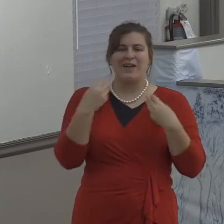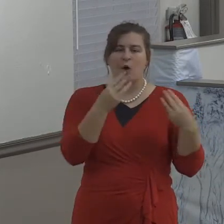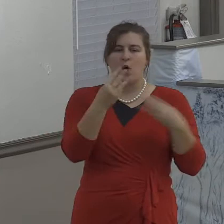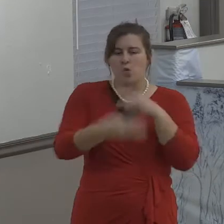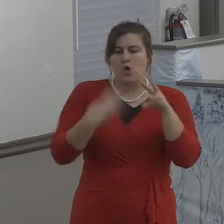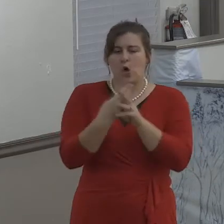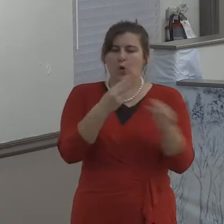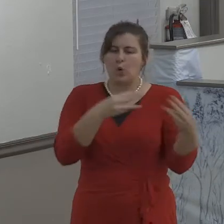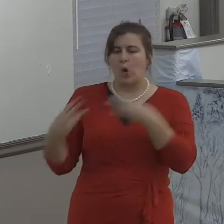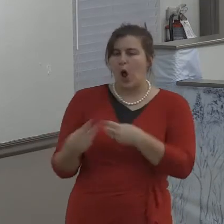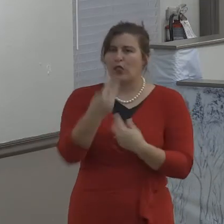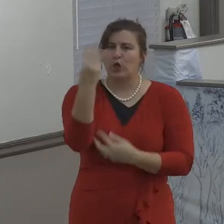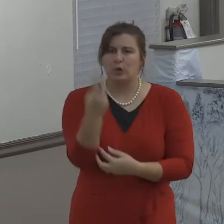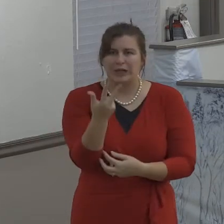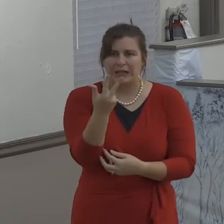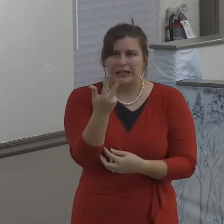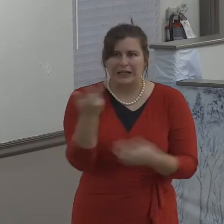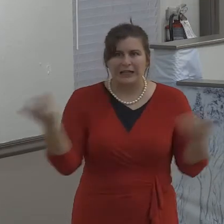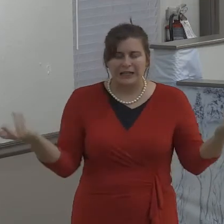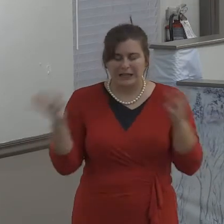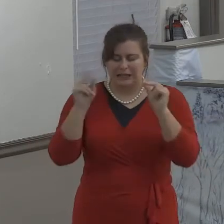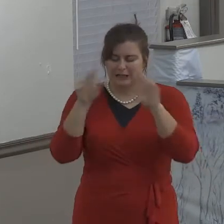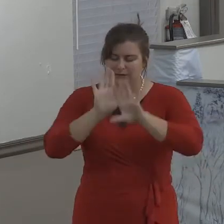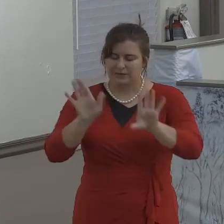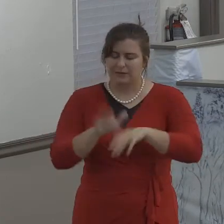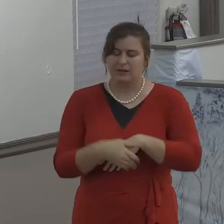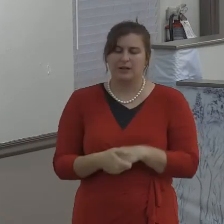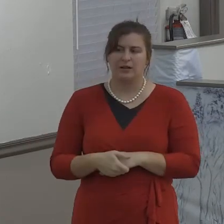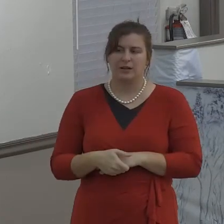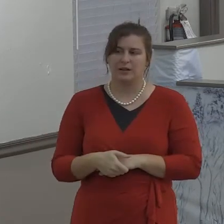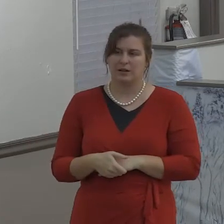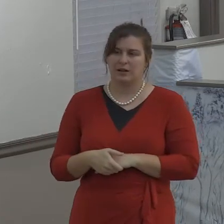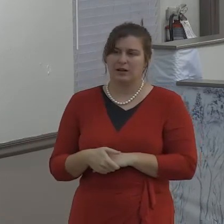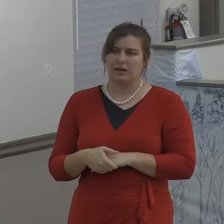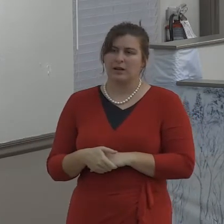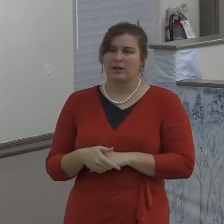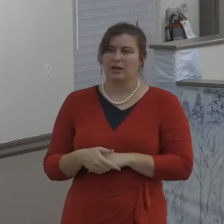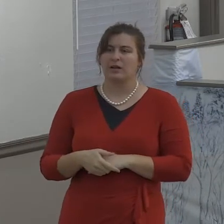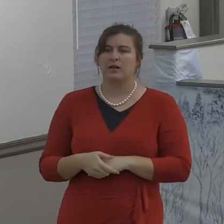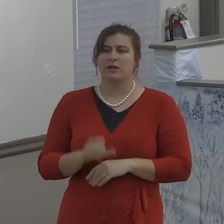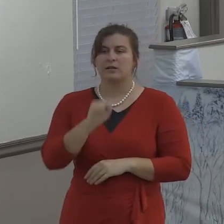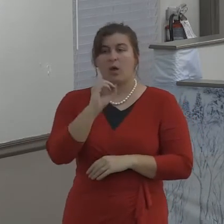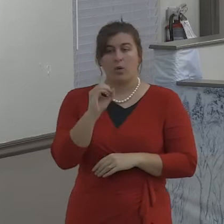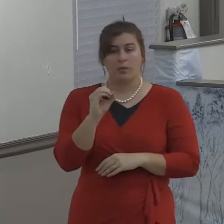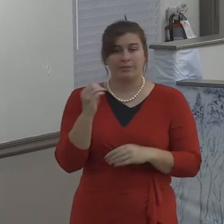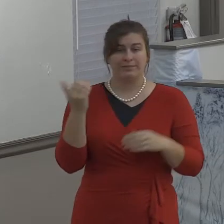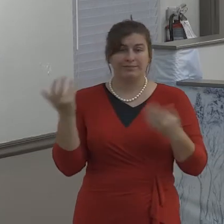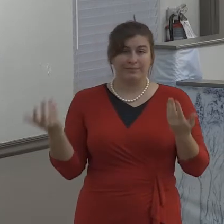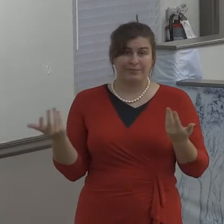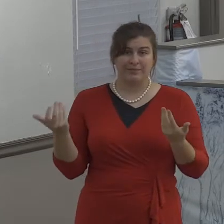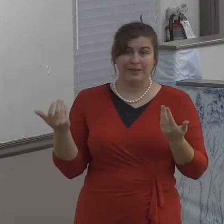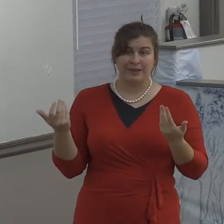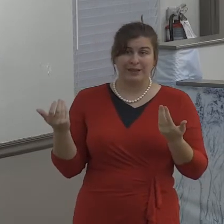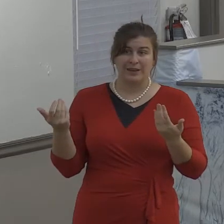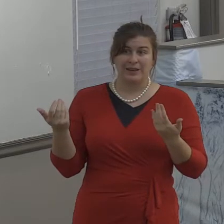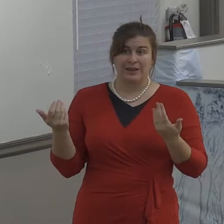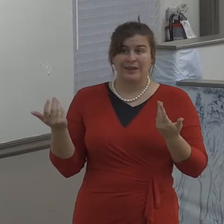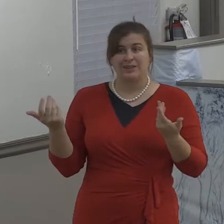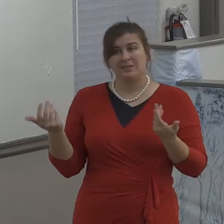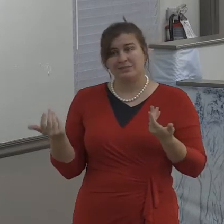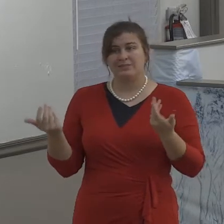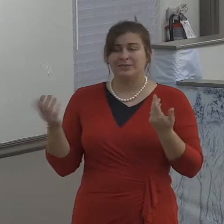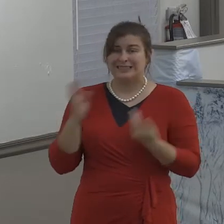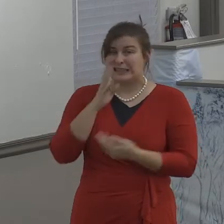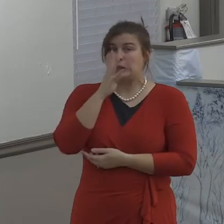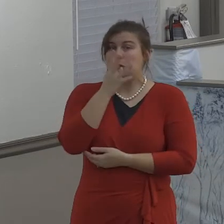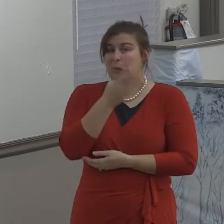It always is striving for peace. So, you let things